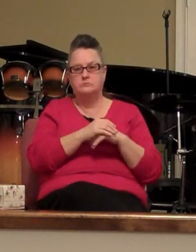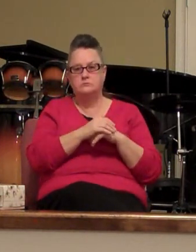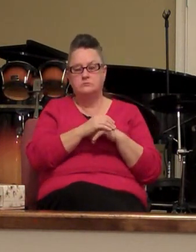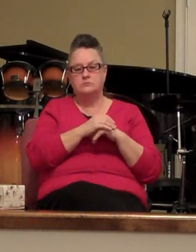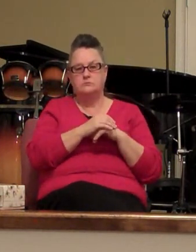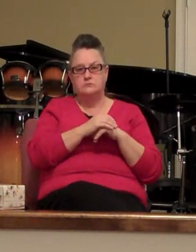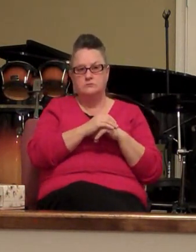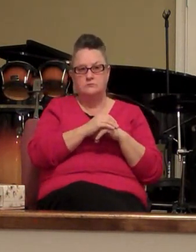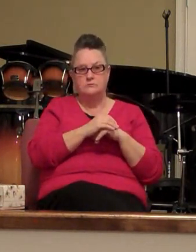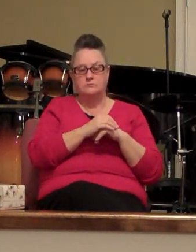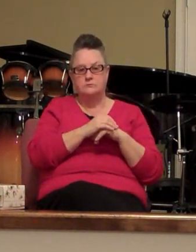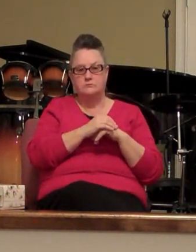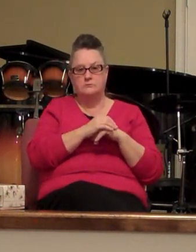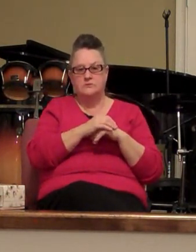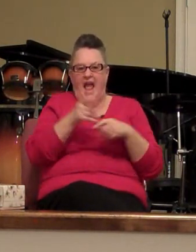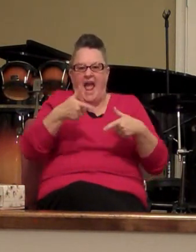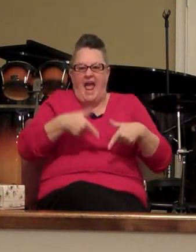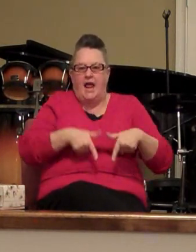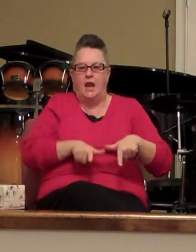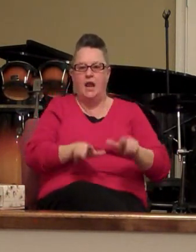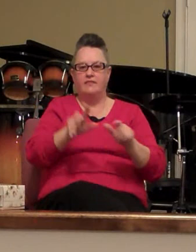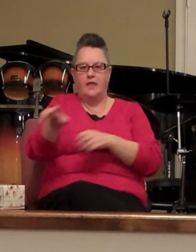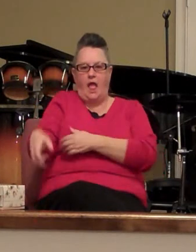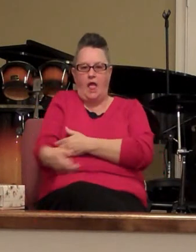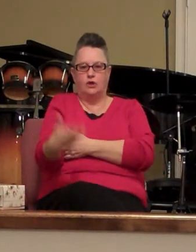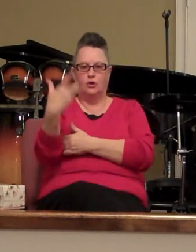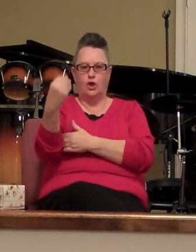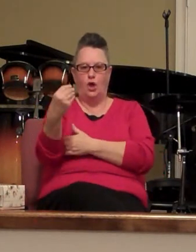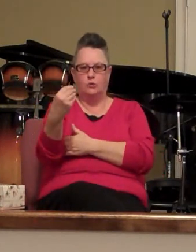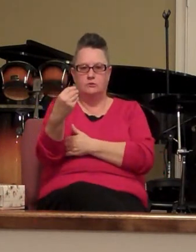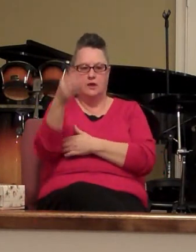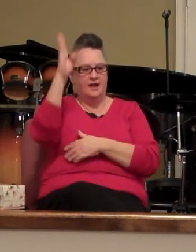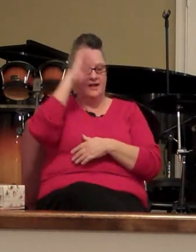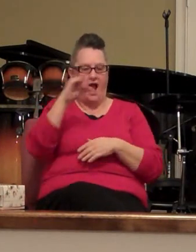and release the anchor God's not letting go of you